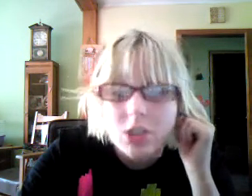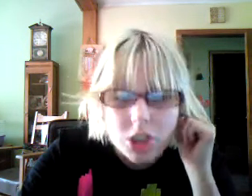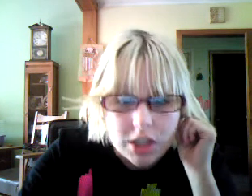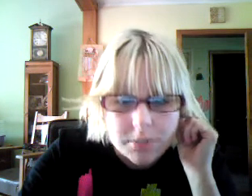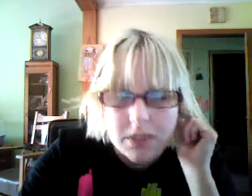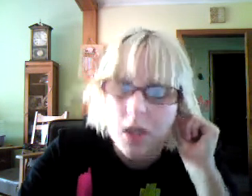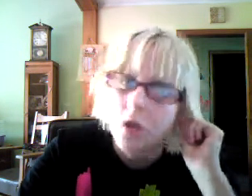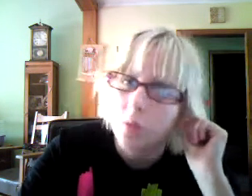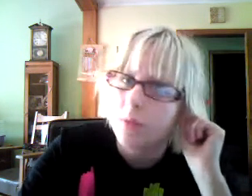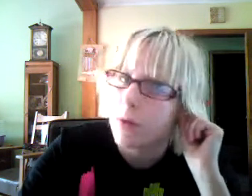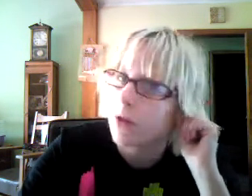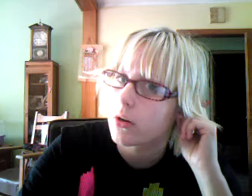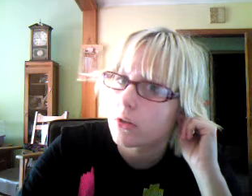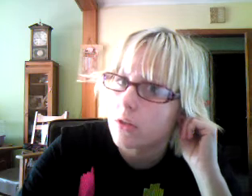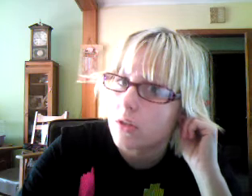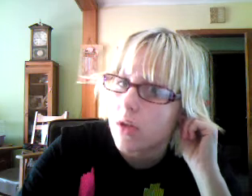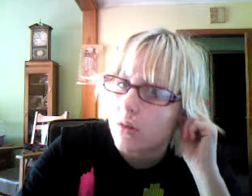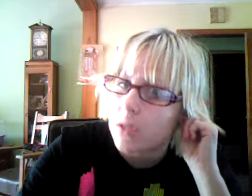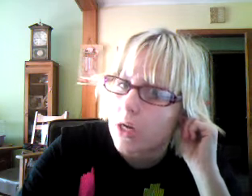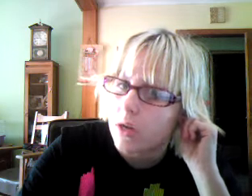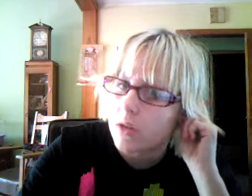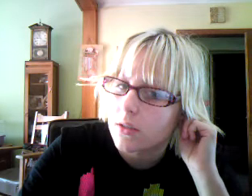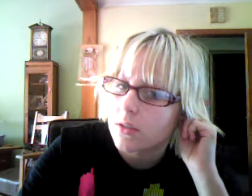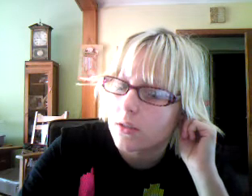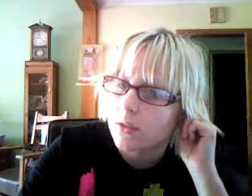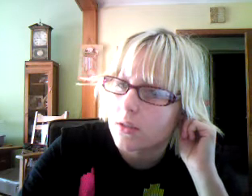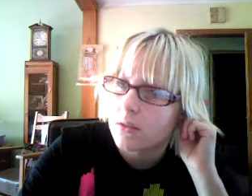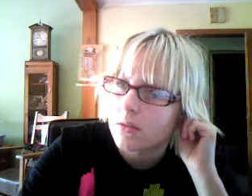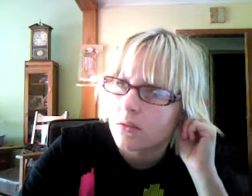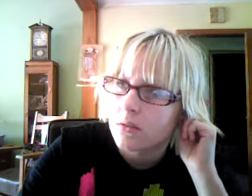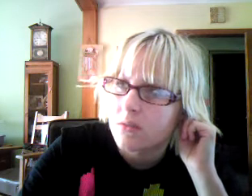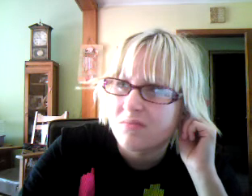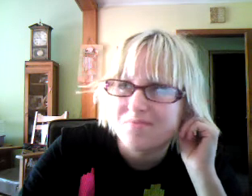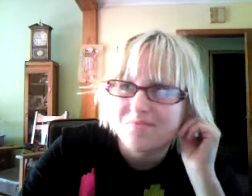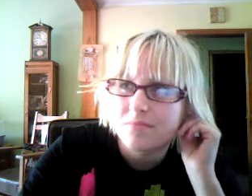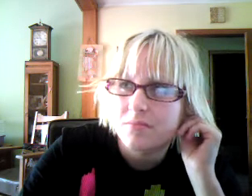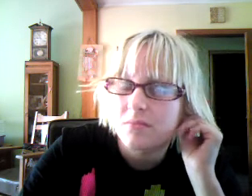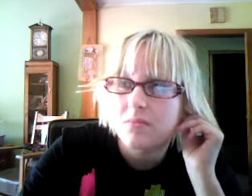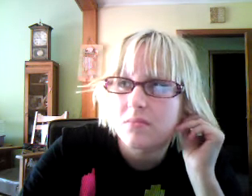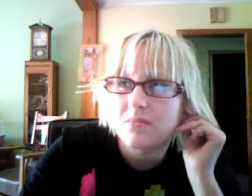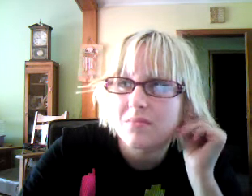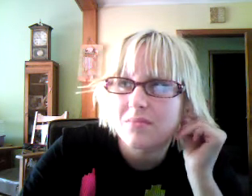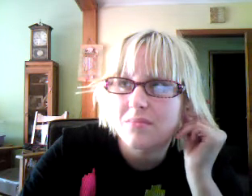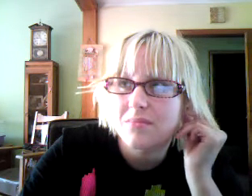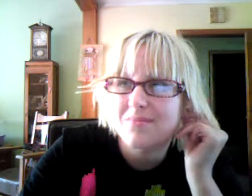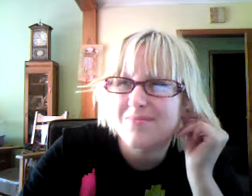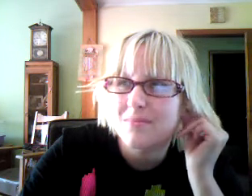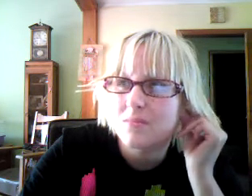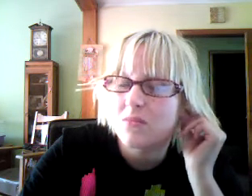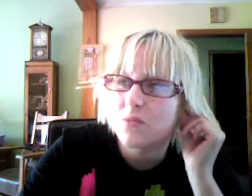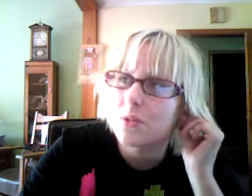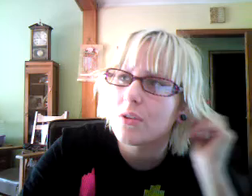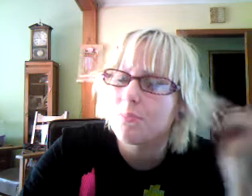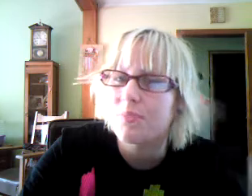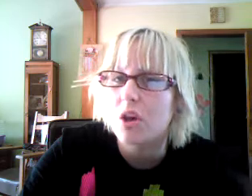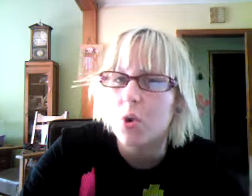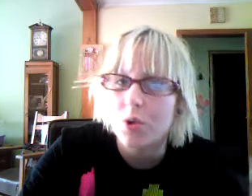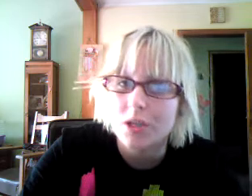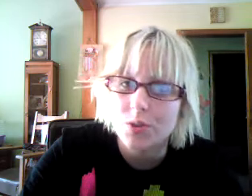with bi-girls because, well, according to